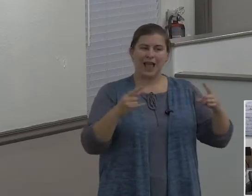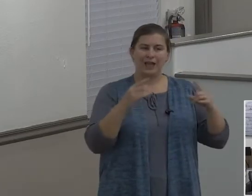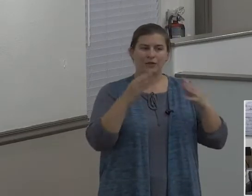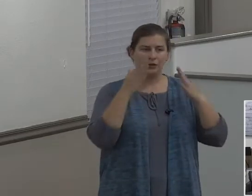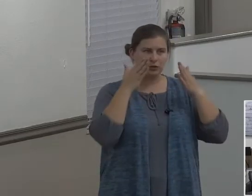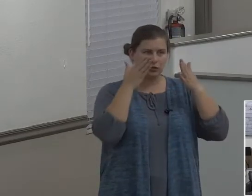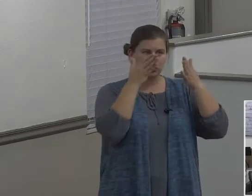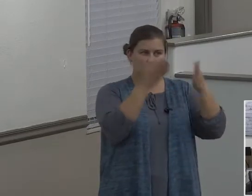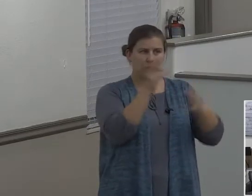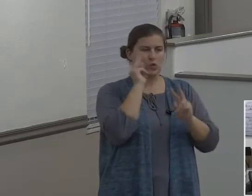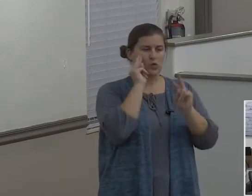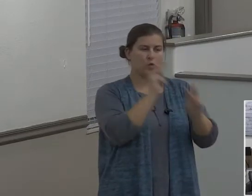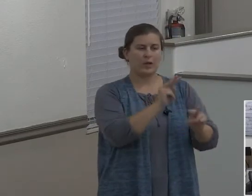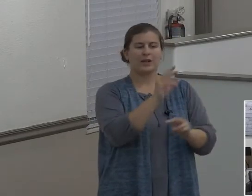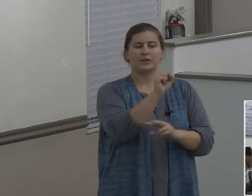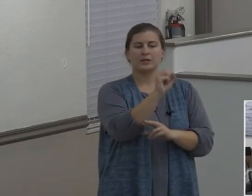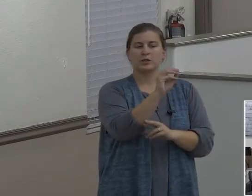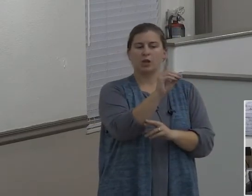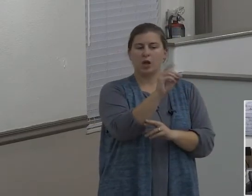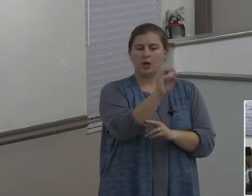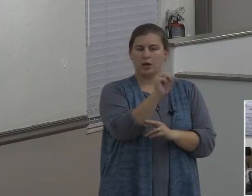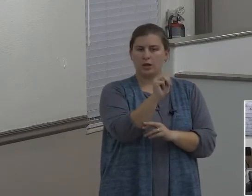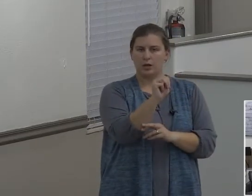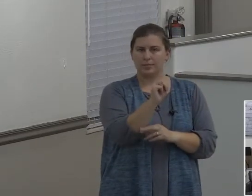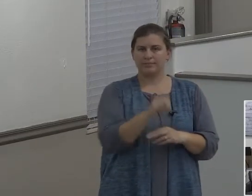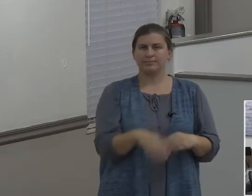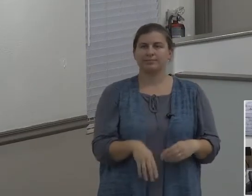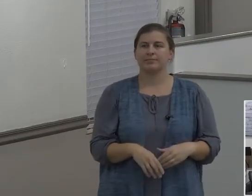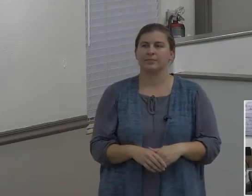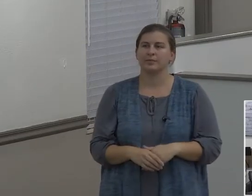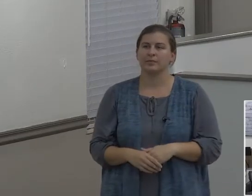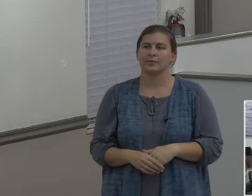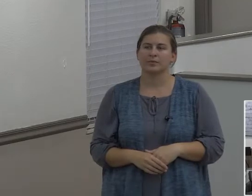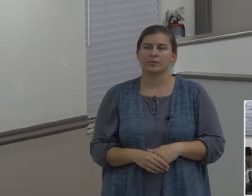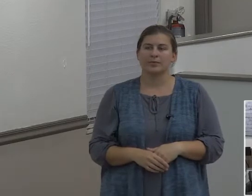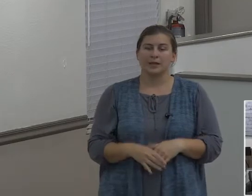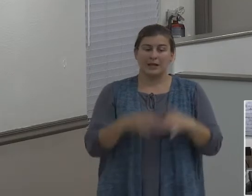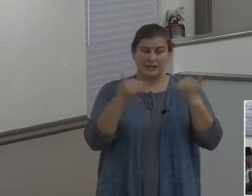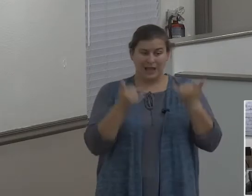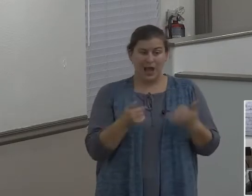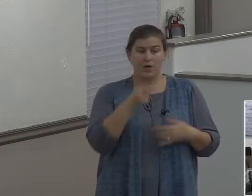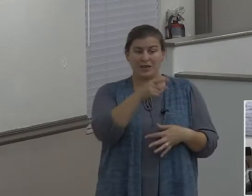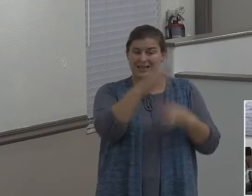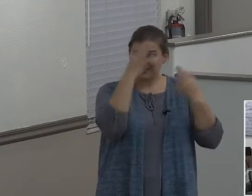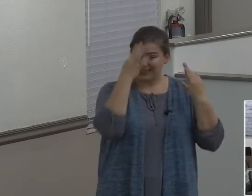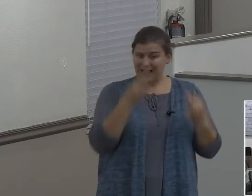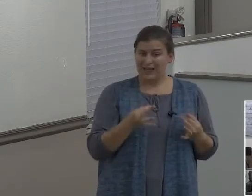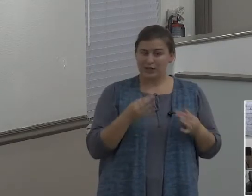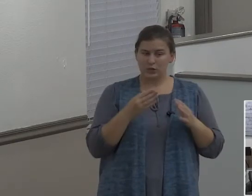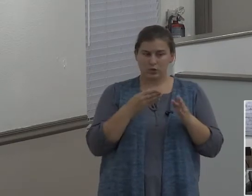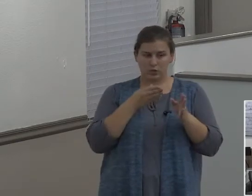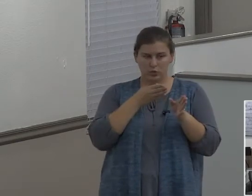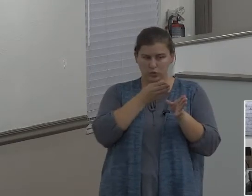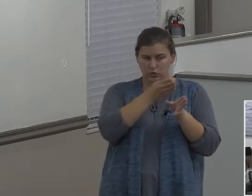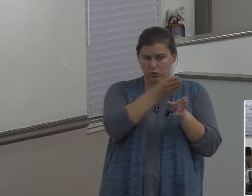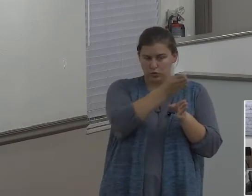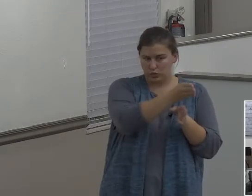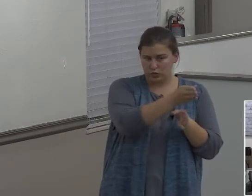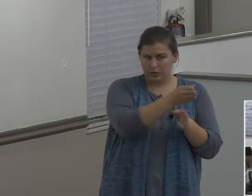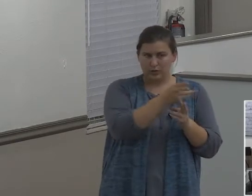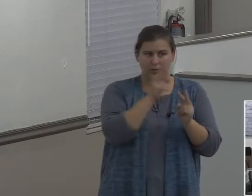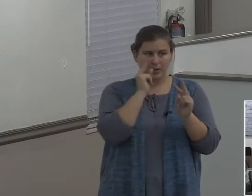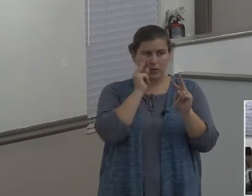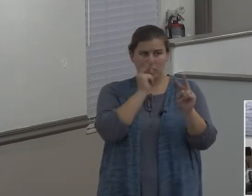real troubles. He's going in a direction now that he's chosen because he's not in subjection to God,